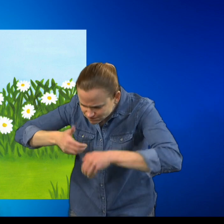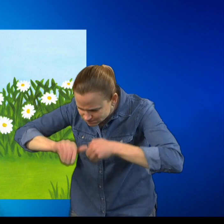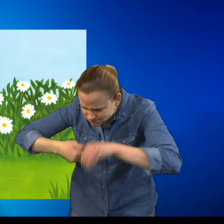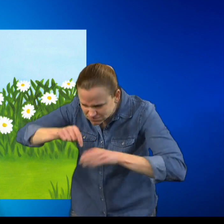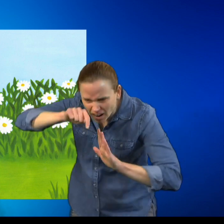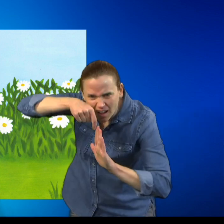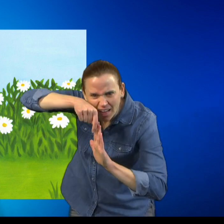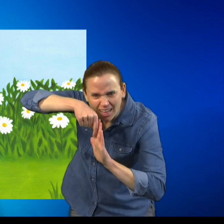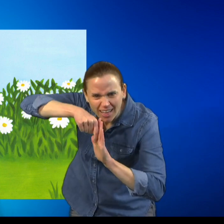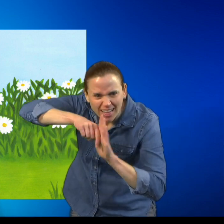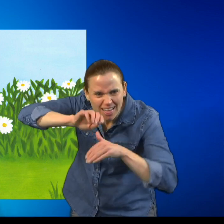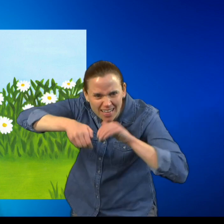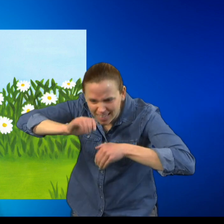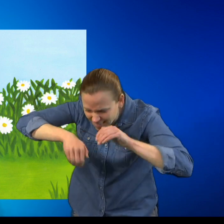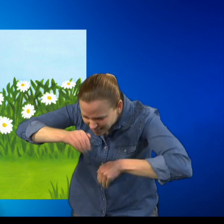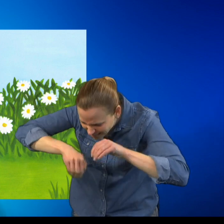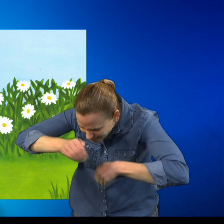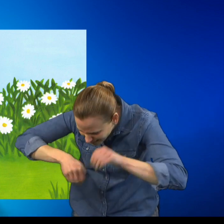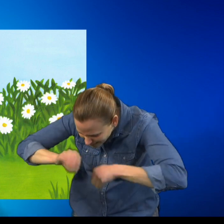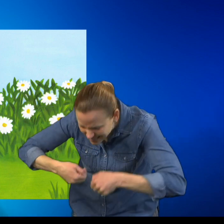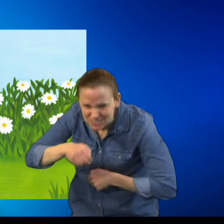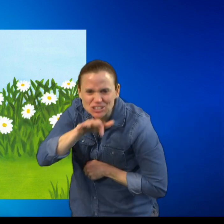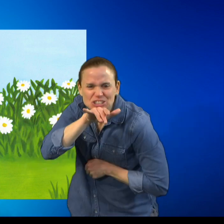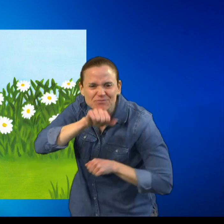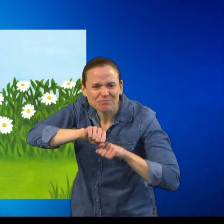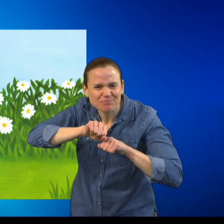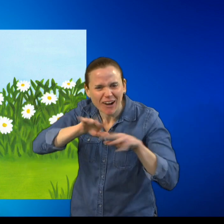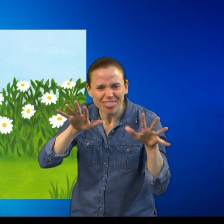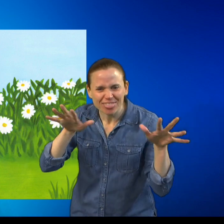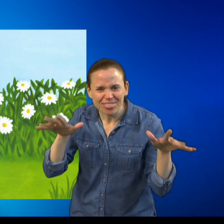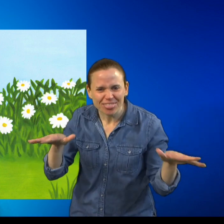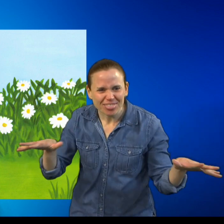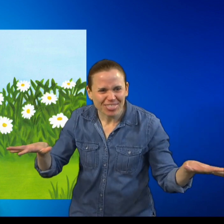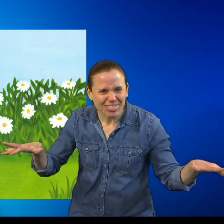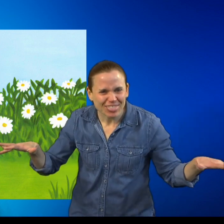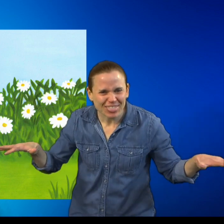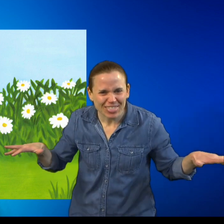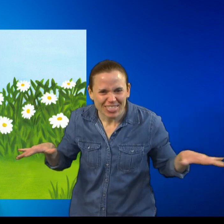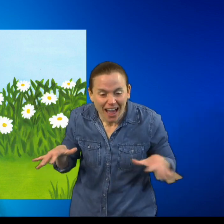Emma digs a deep hole in the dirt near the daisies.